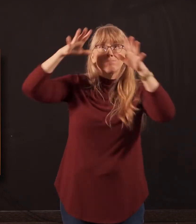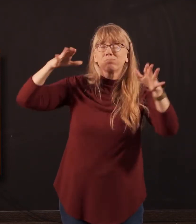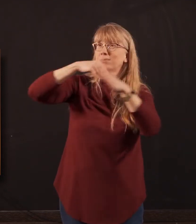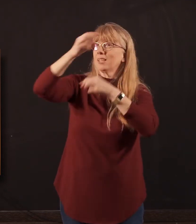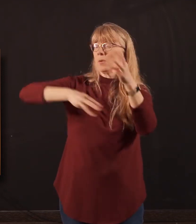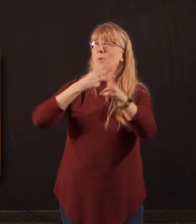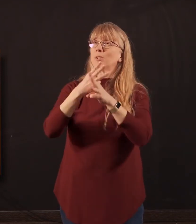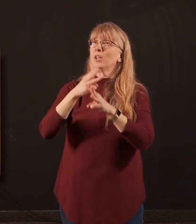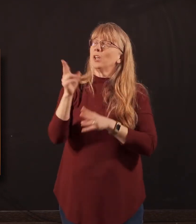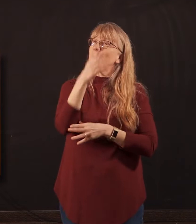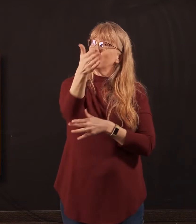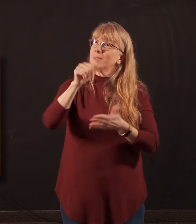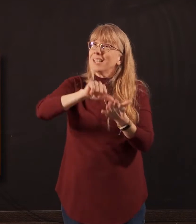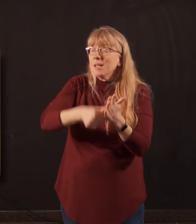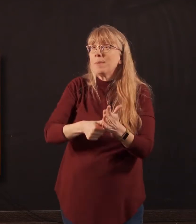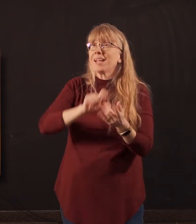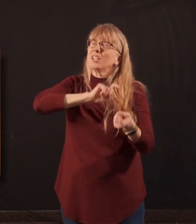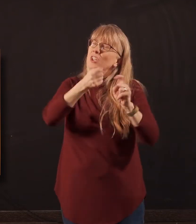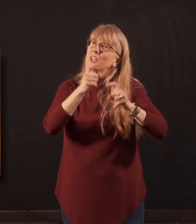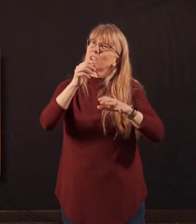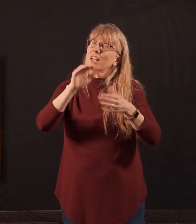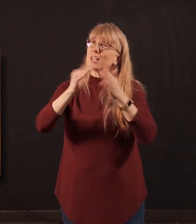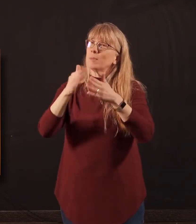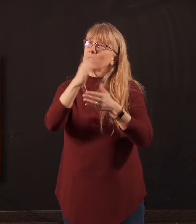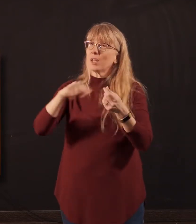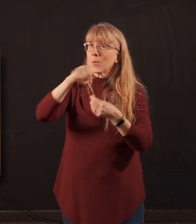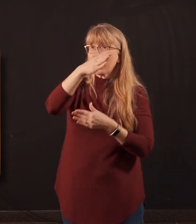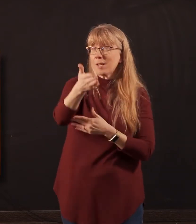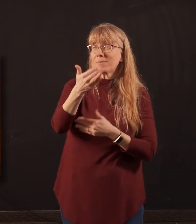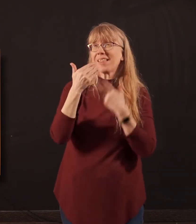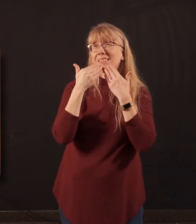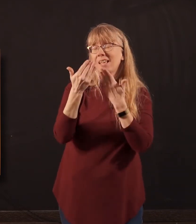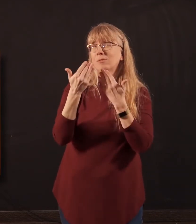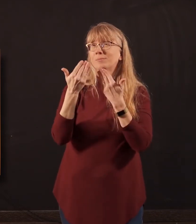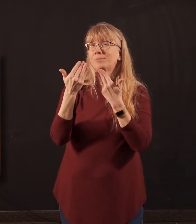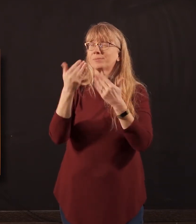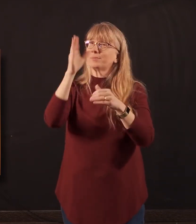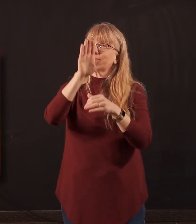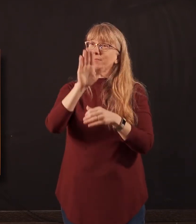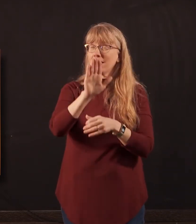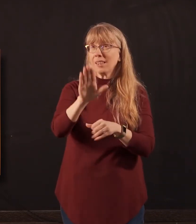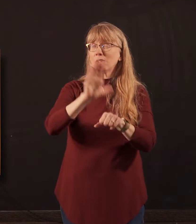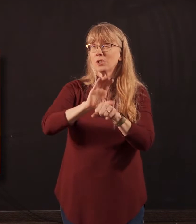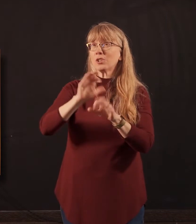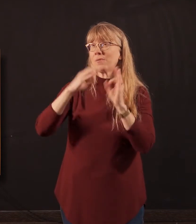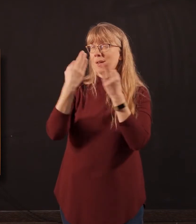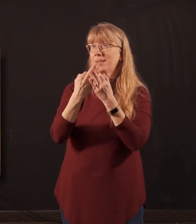impact and transform the community around them. God, we're thankful to be their church family. And we look forward to continuing to walk